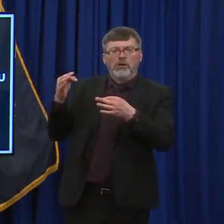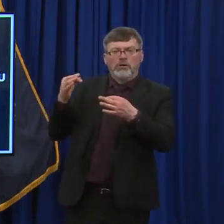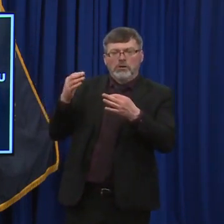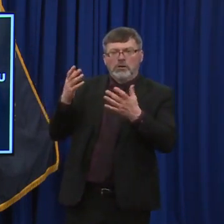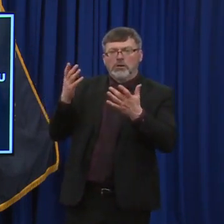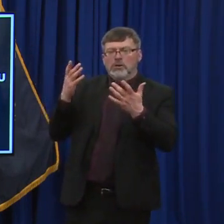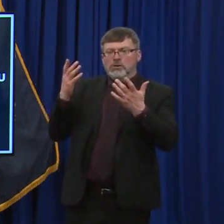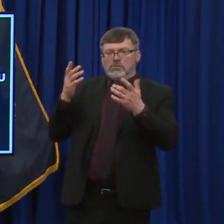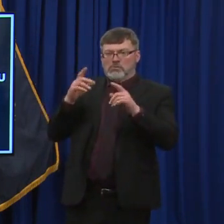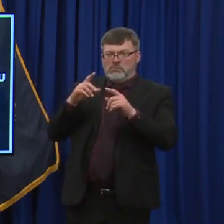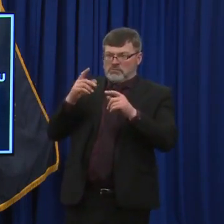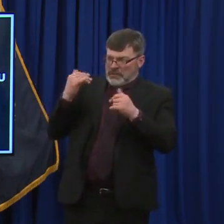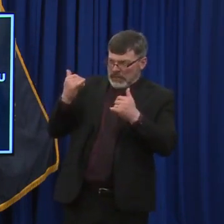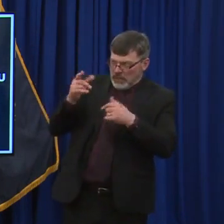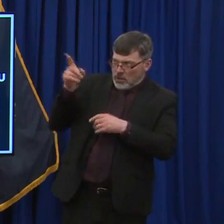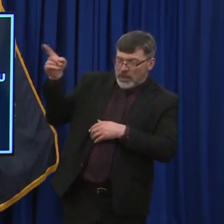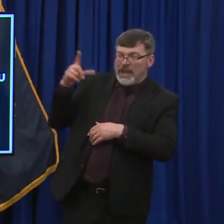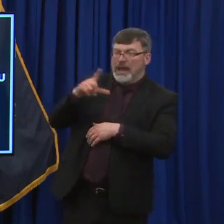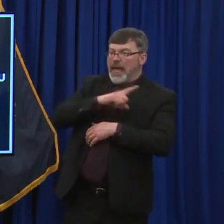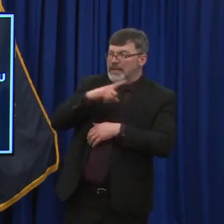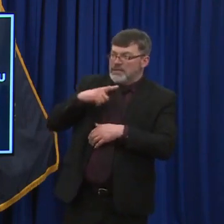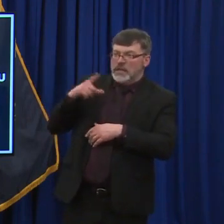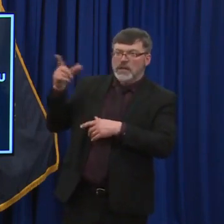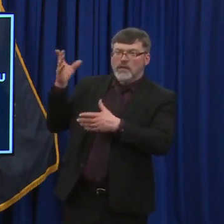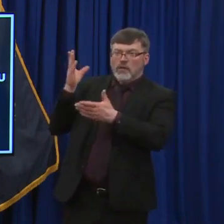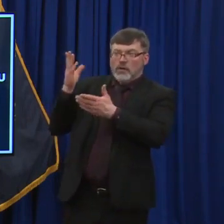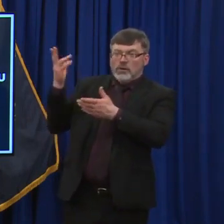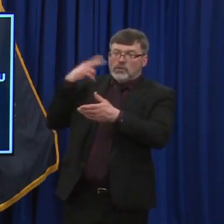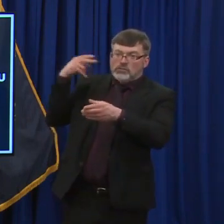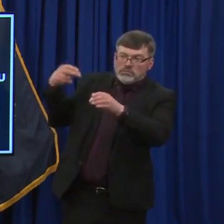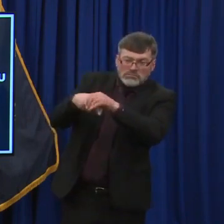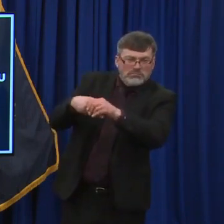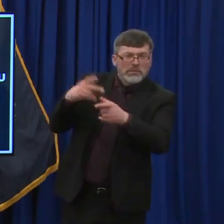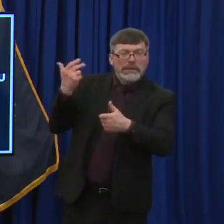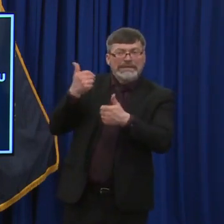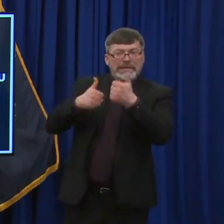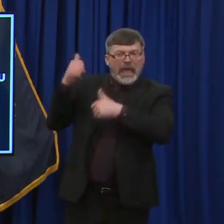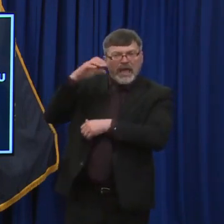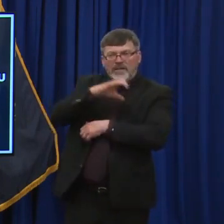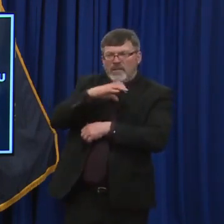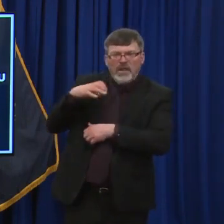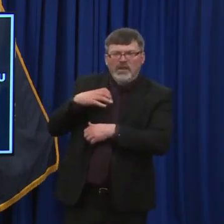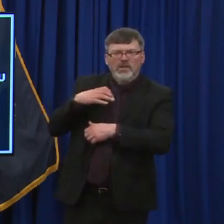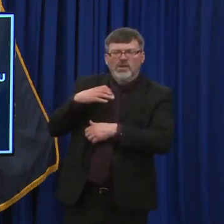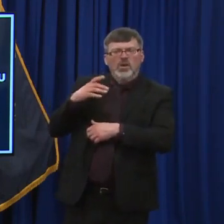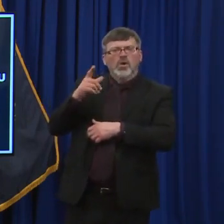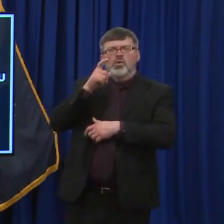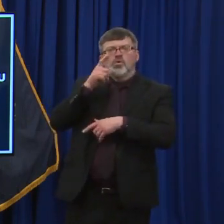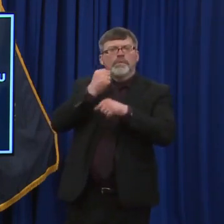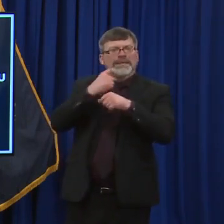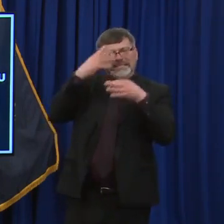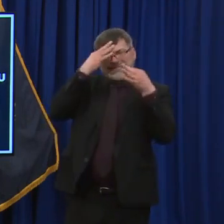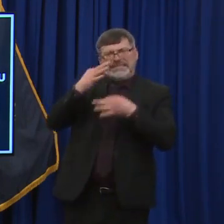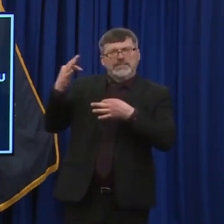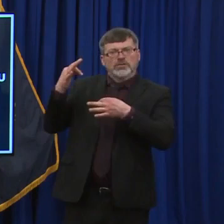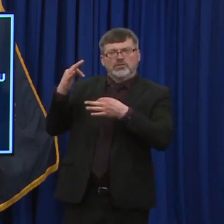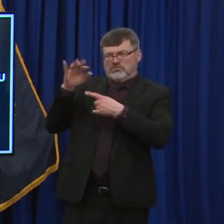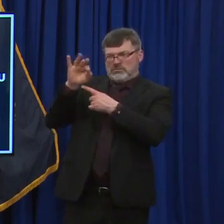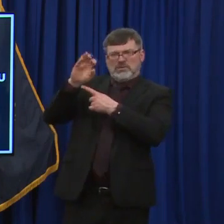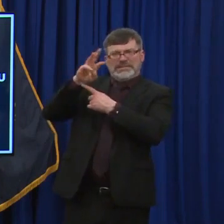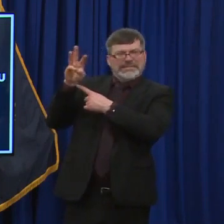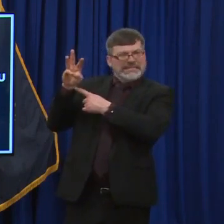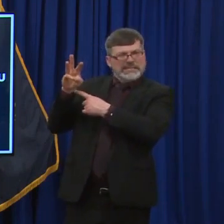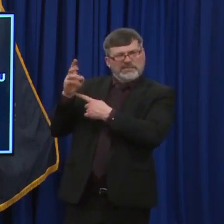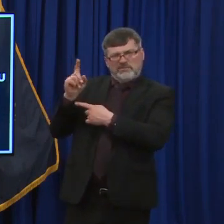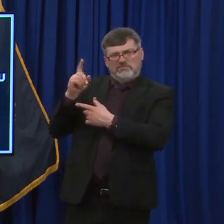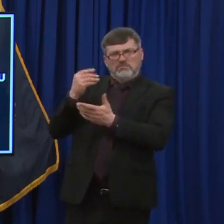fiscal committee or the executive council, or will you have that final authority again? The only other thing I would love